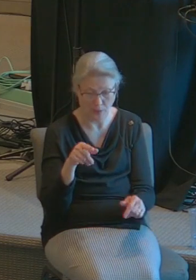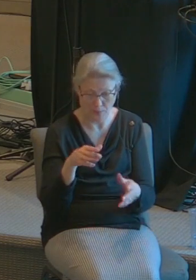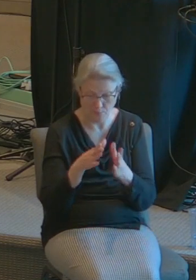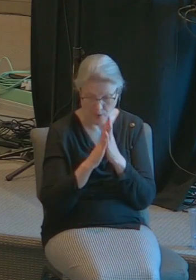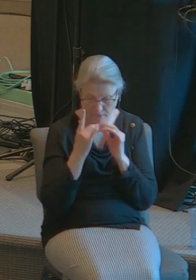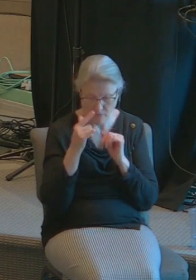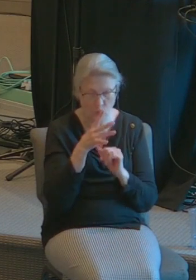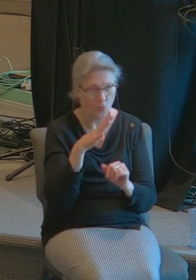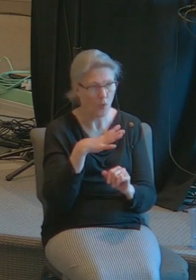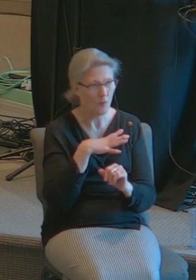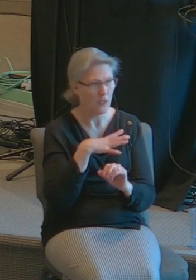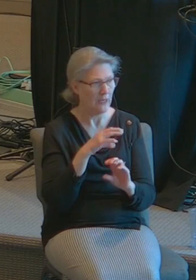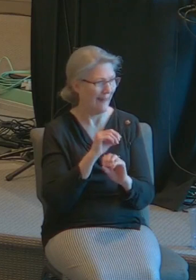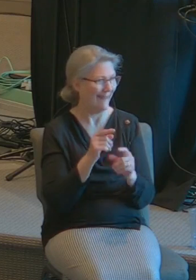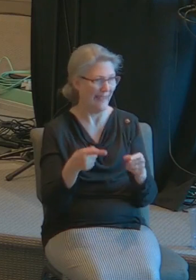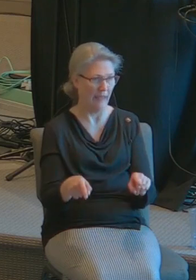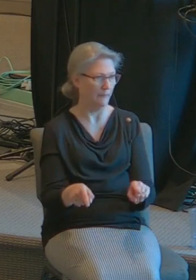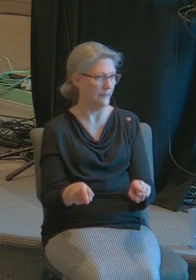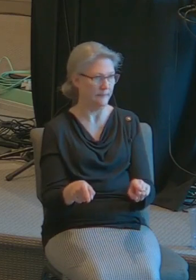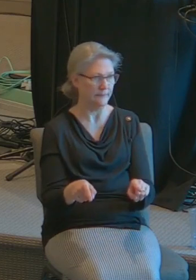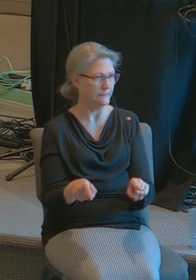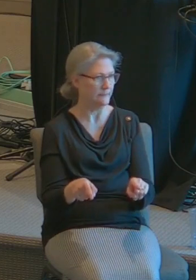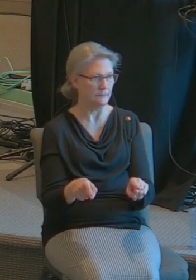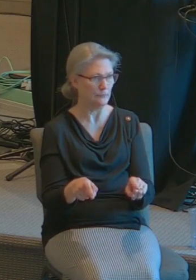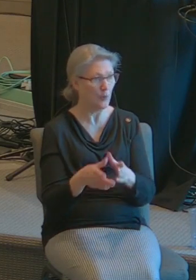nothing happened at that moment